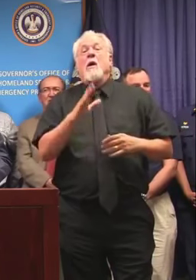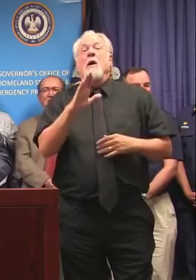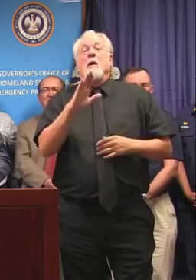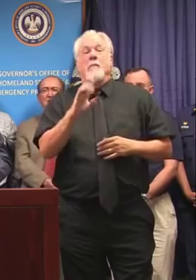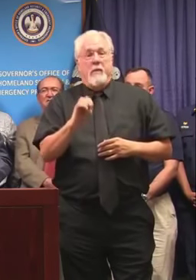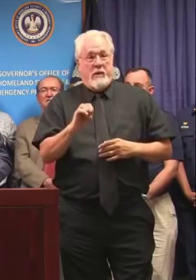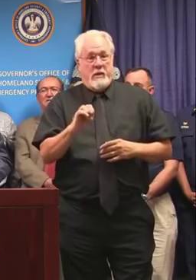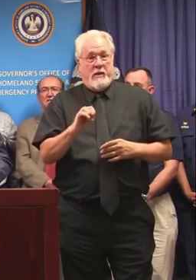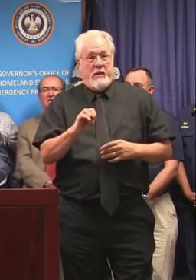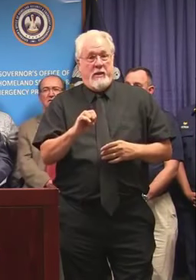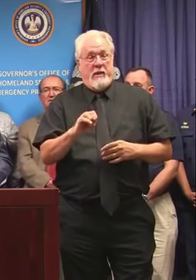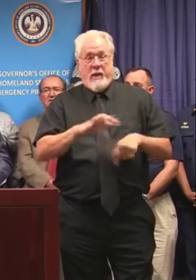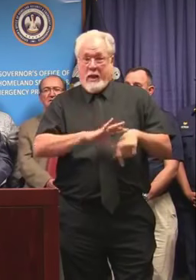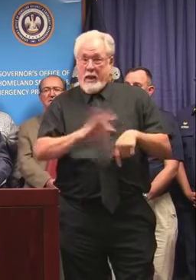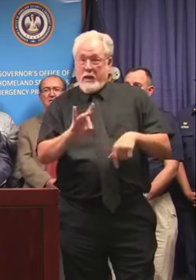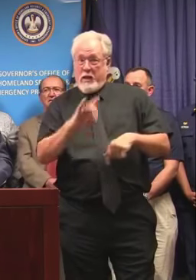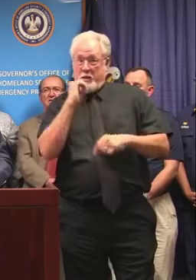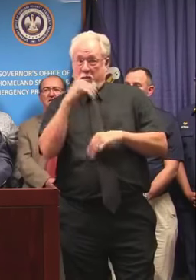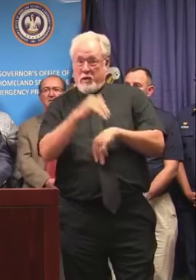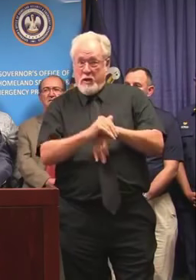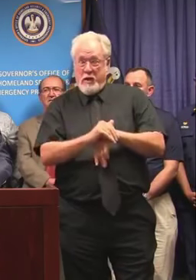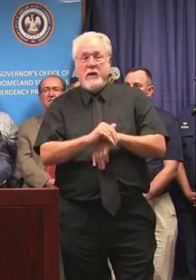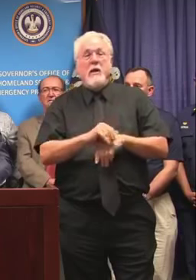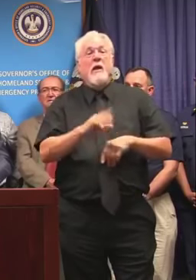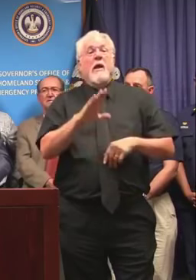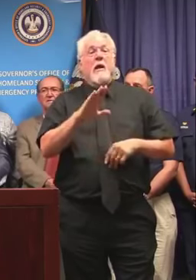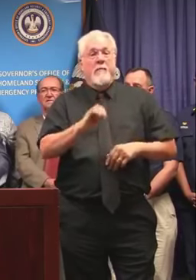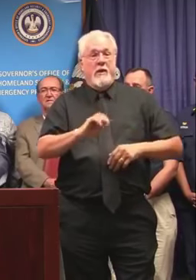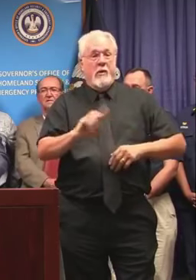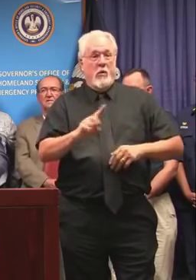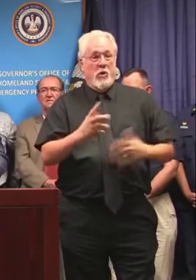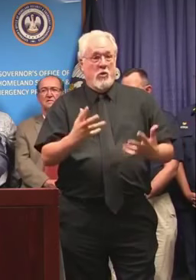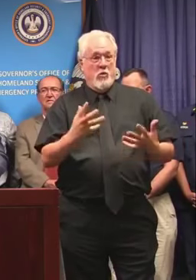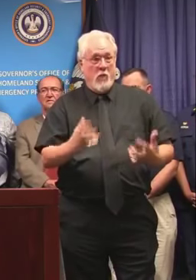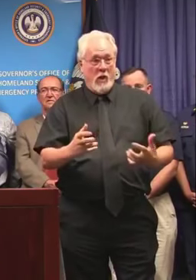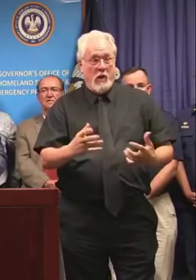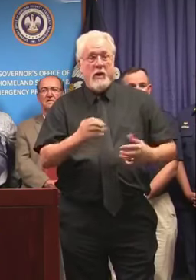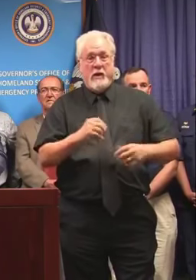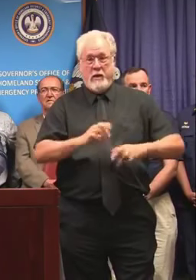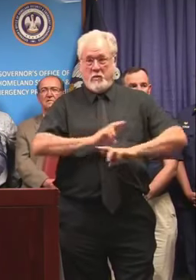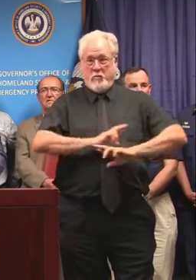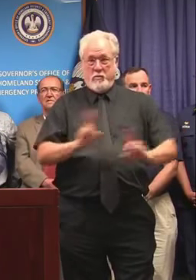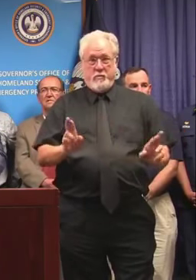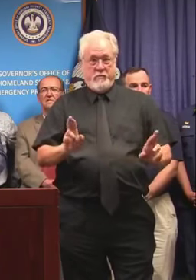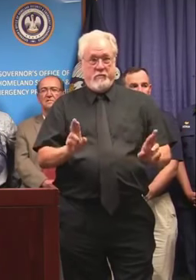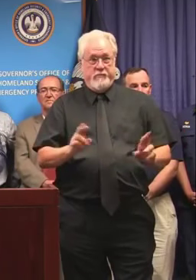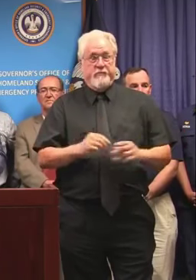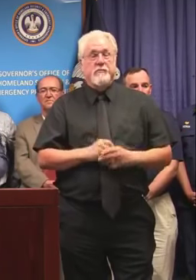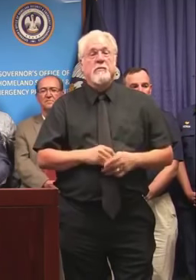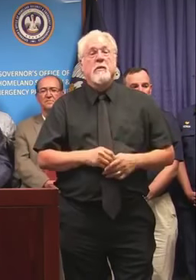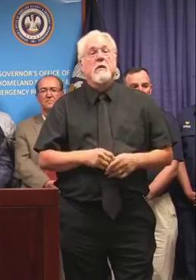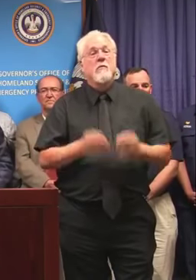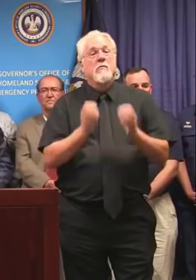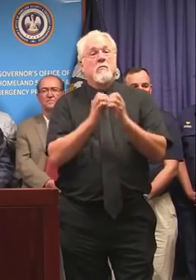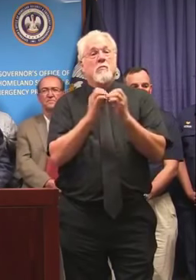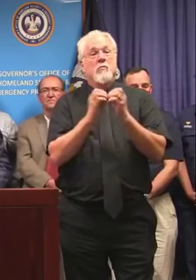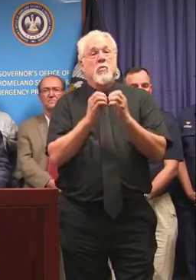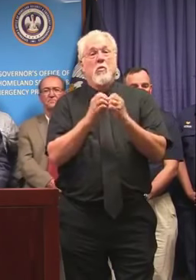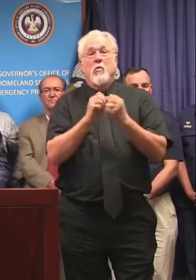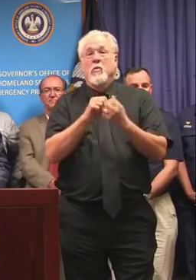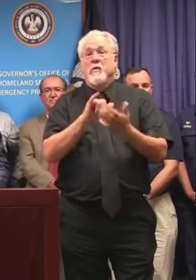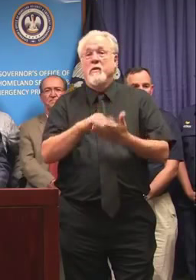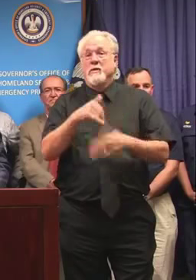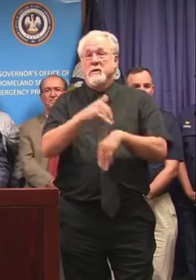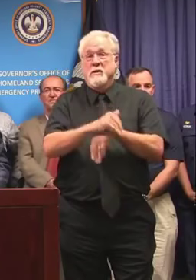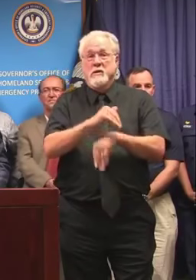at 8 o'clock tomorrow night where they want to be and postured appropriately. Further, with this being a